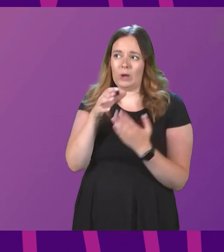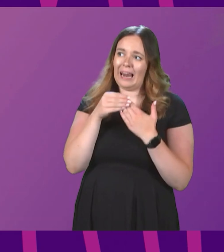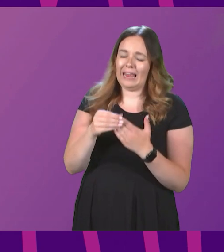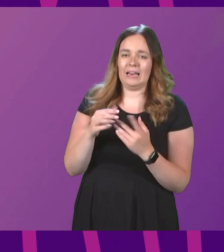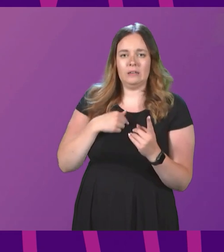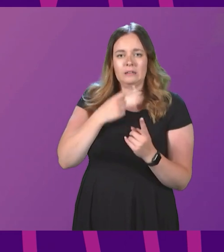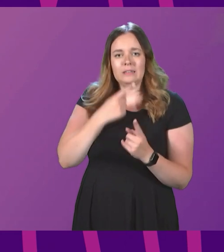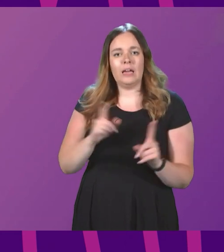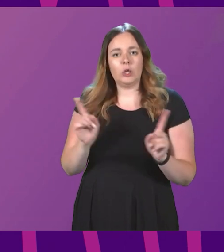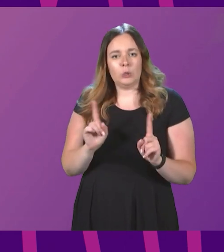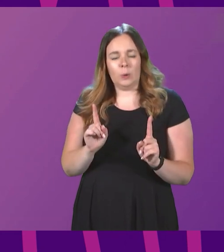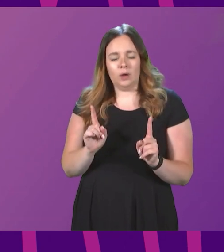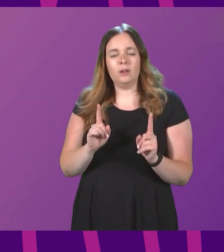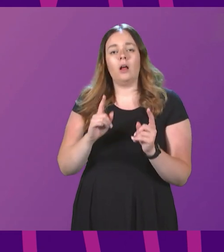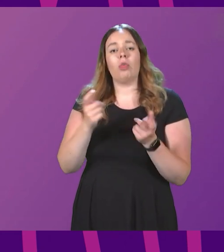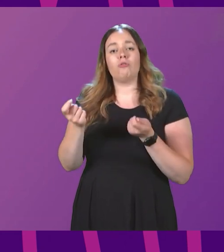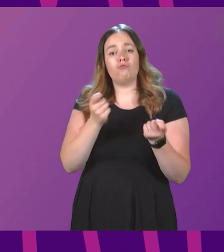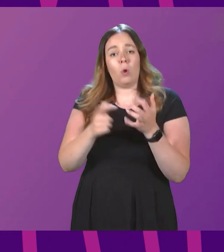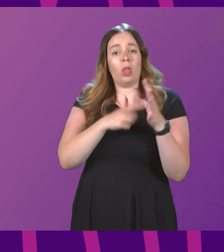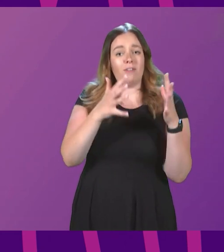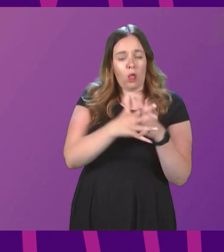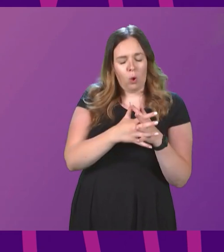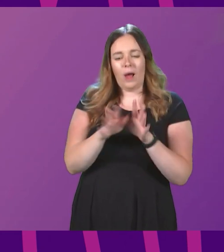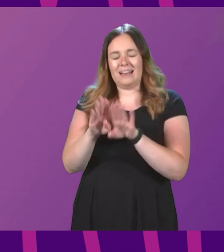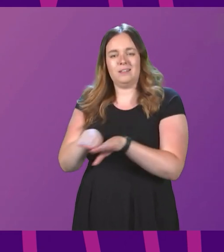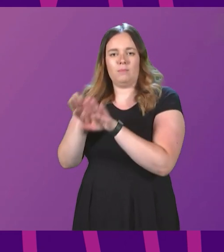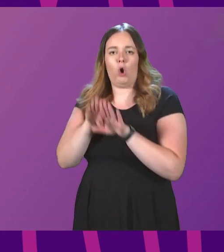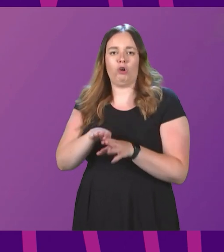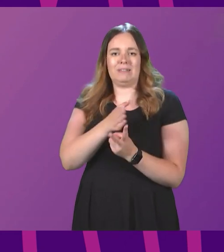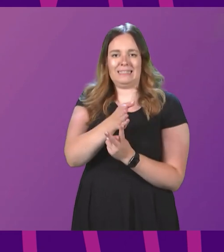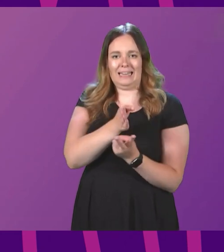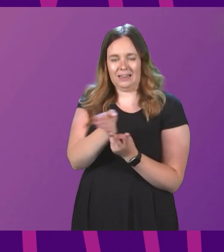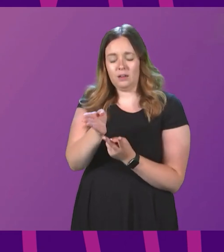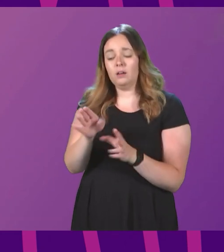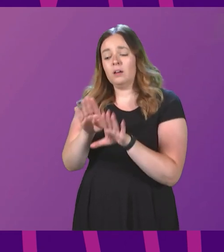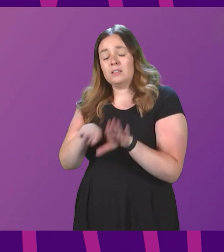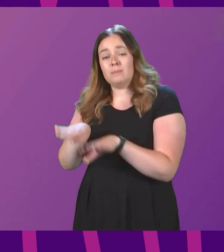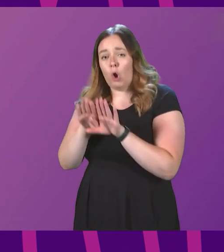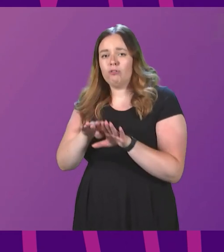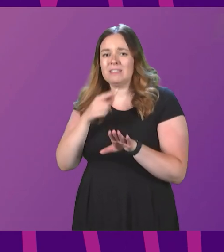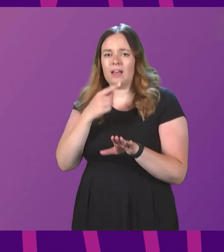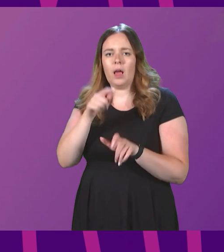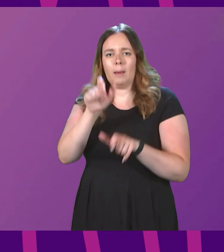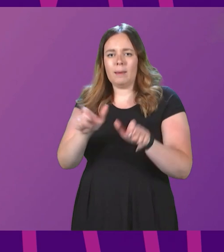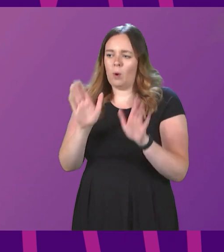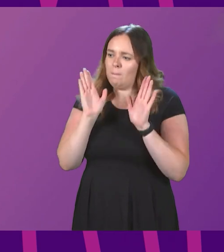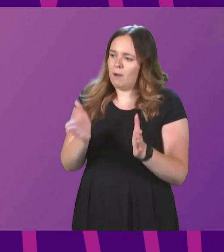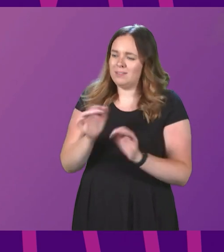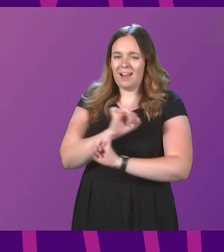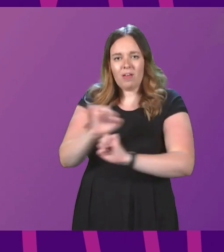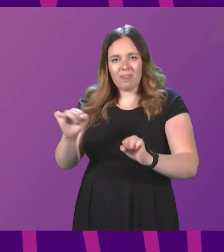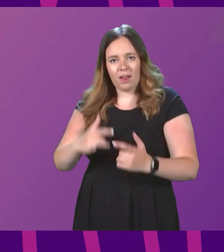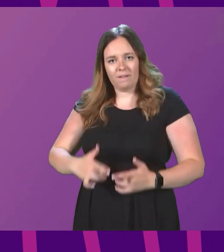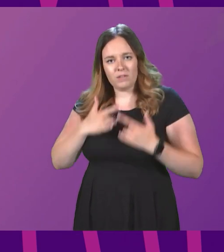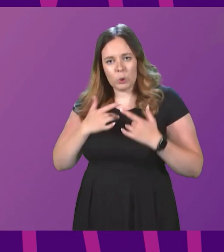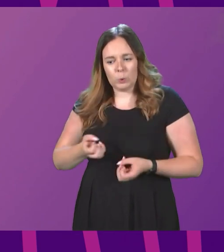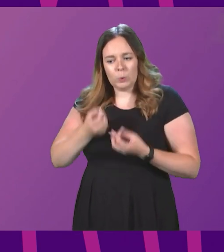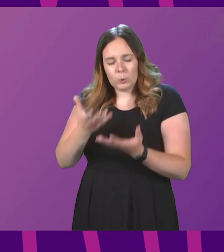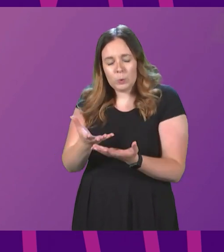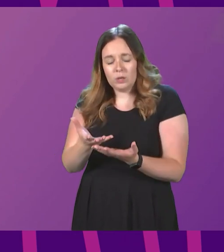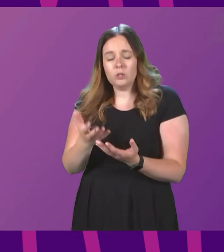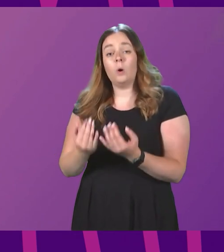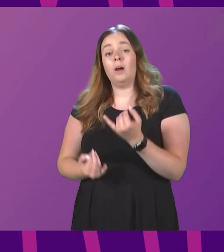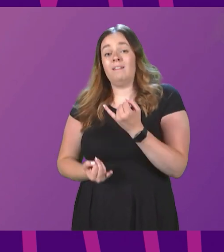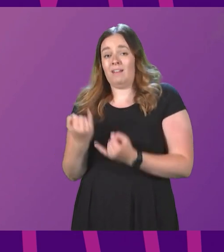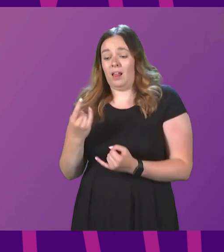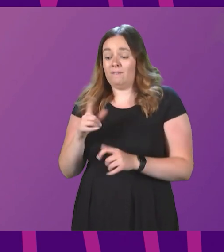The rule of law and democracy. Democracy demands that people must have their say. So finally, in